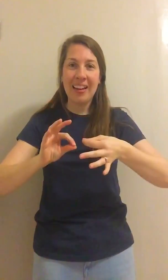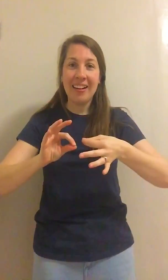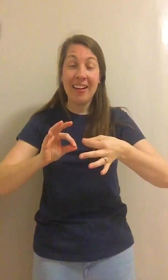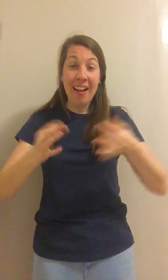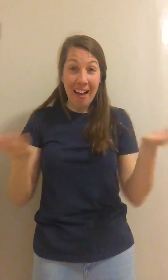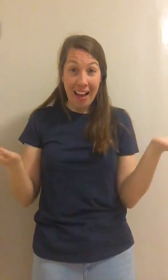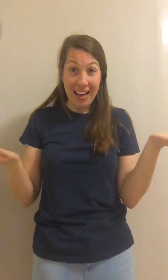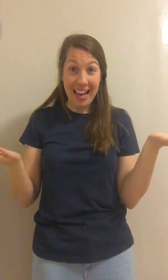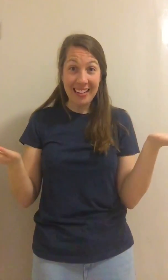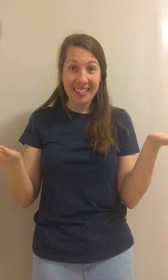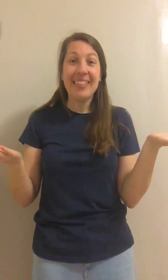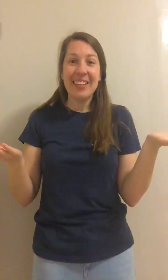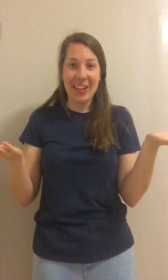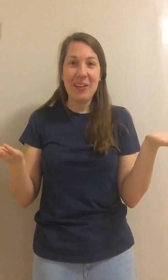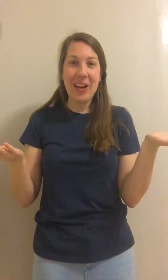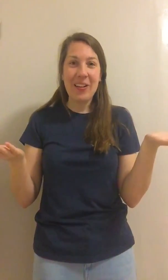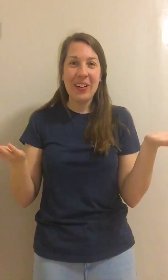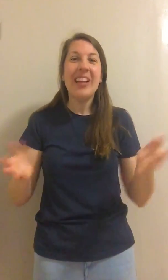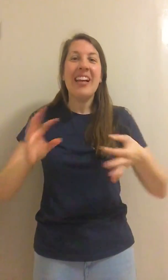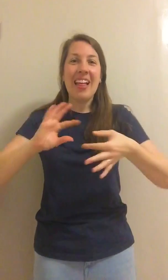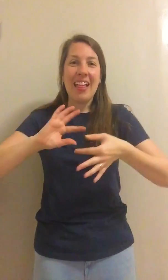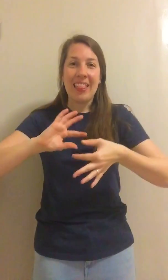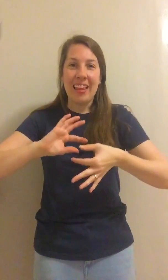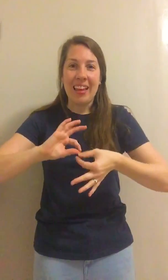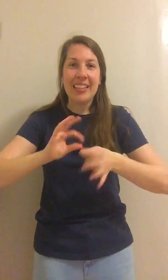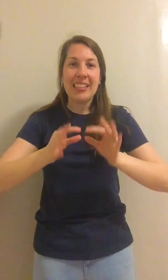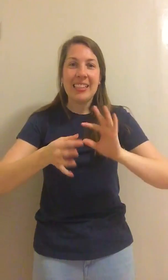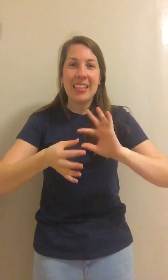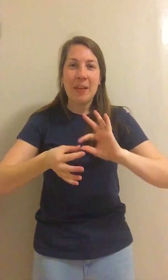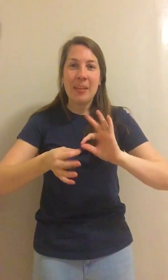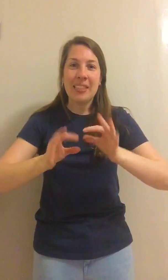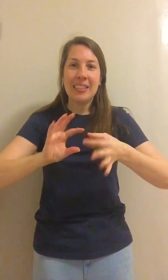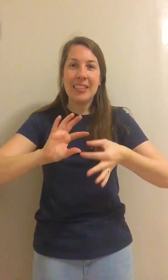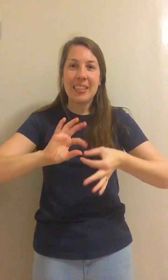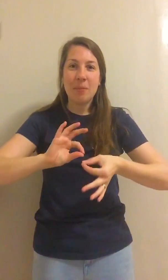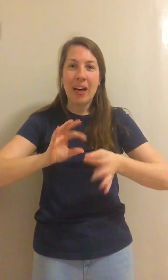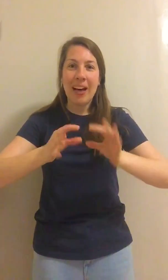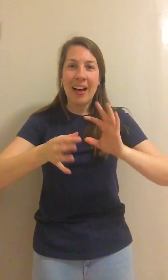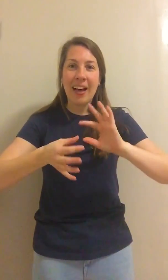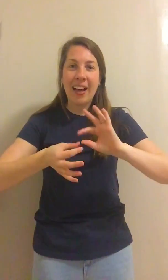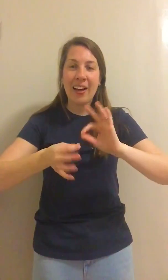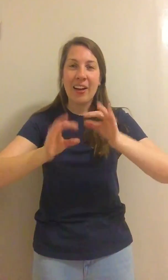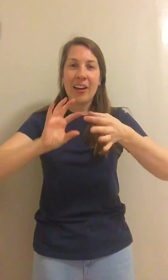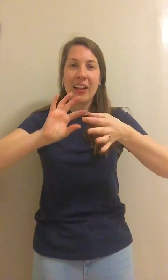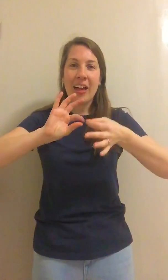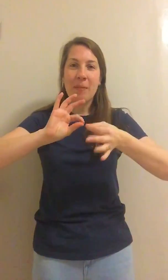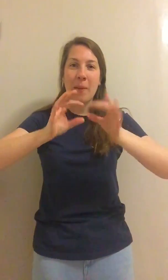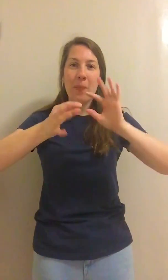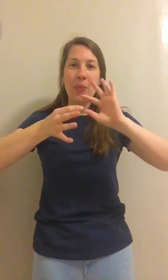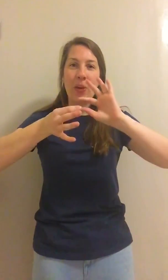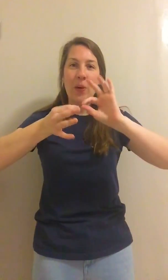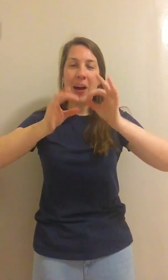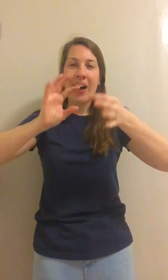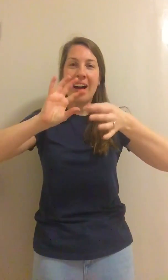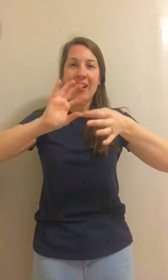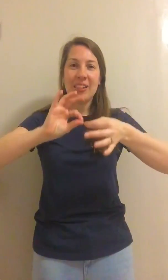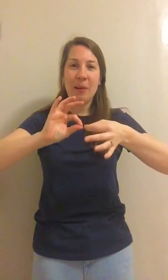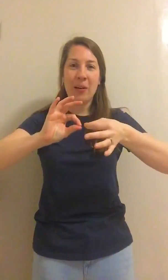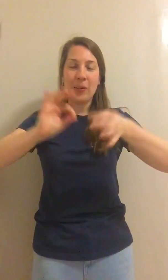Again? Here we go. The itsy-bisty spider climbed up the water spout.